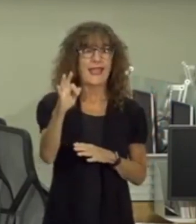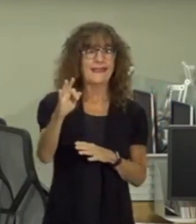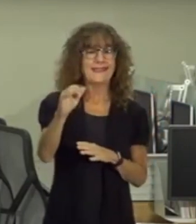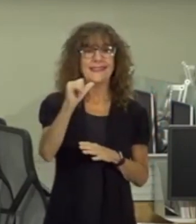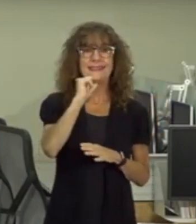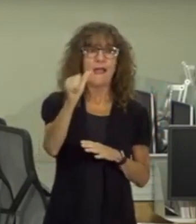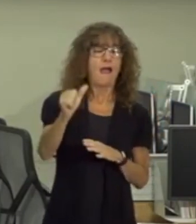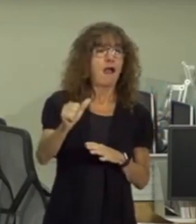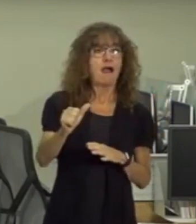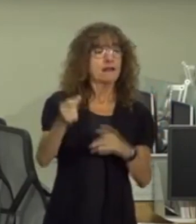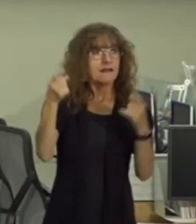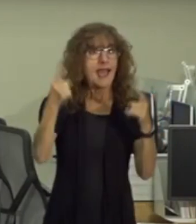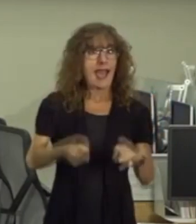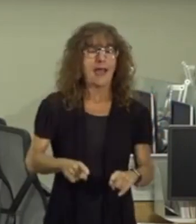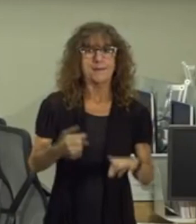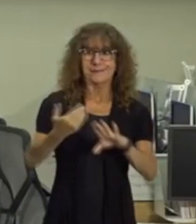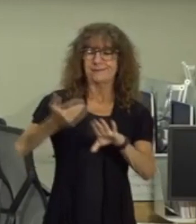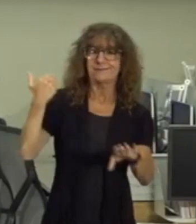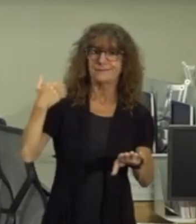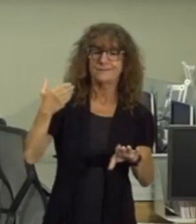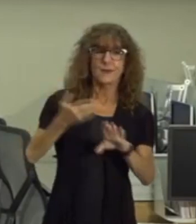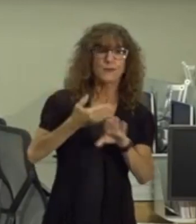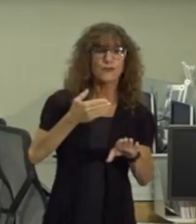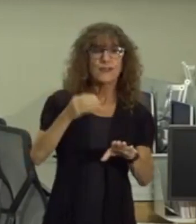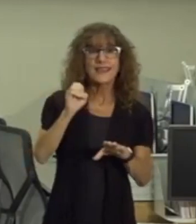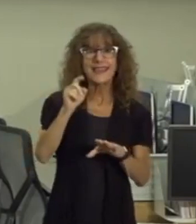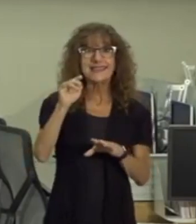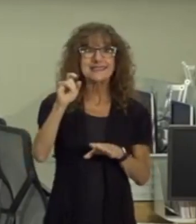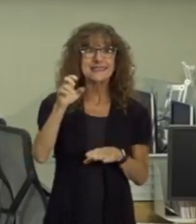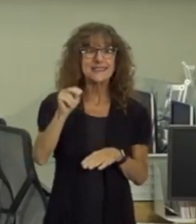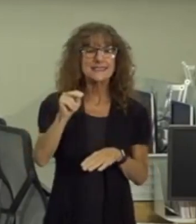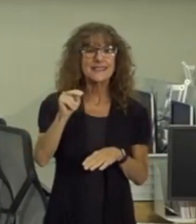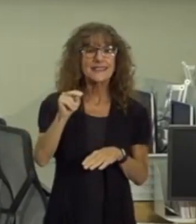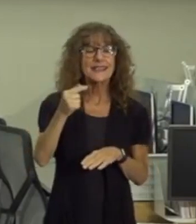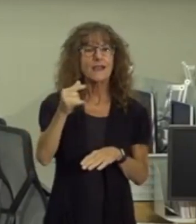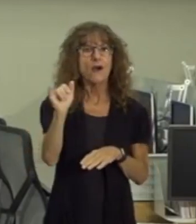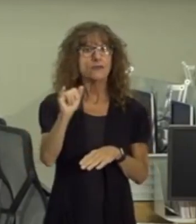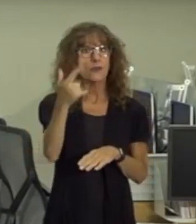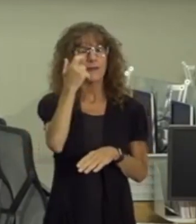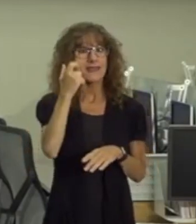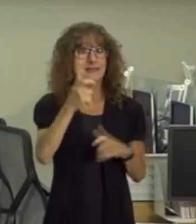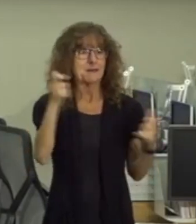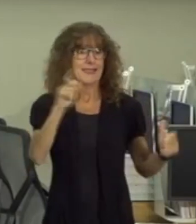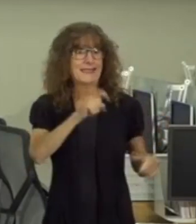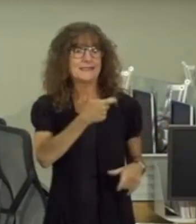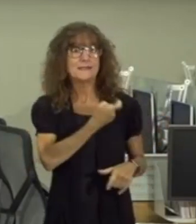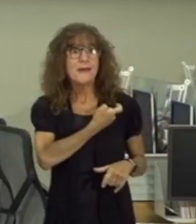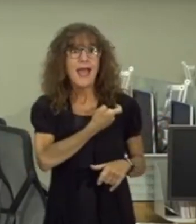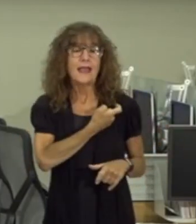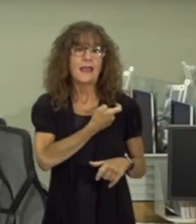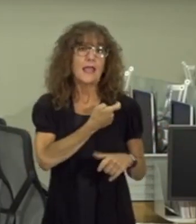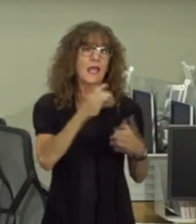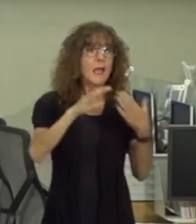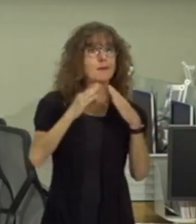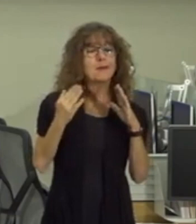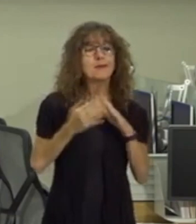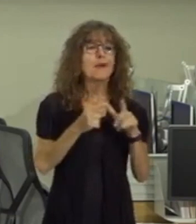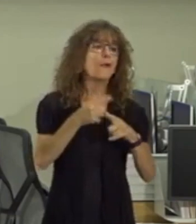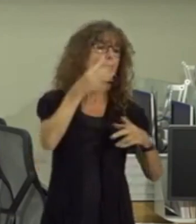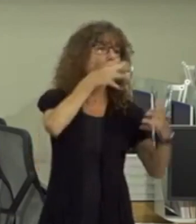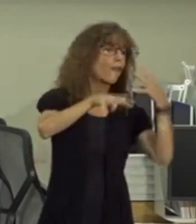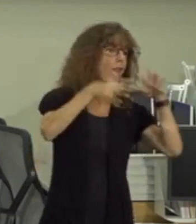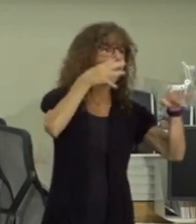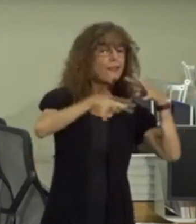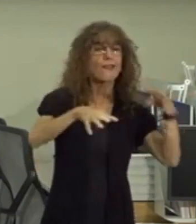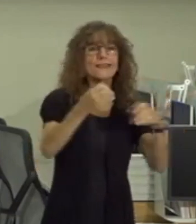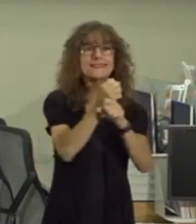-existing condition uh and or it's not also because we're a large latino population or because we somehow disregarded the safety